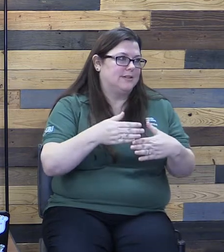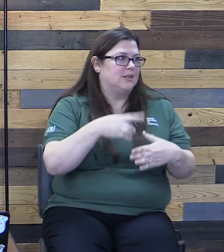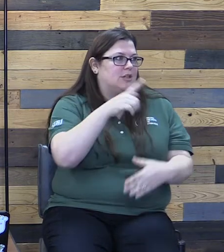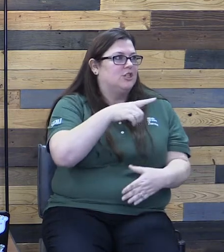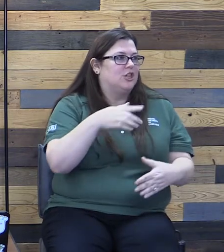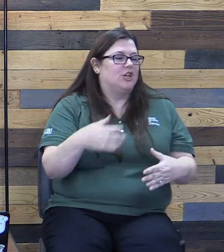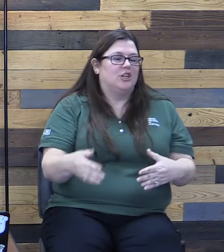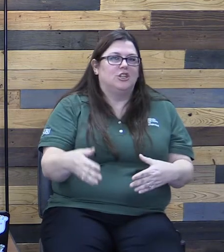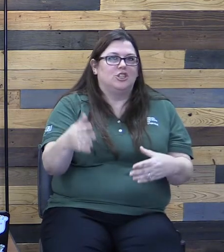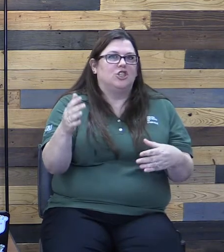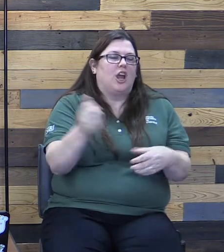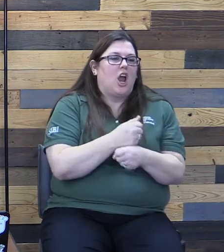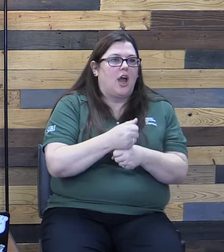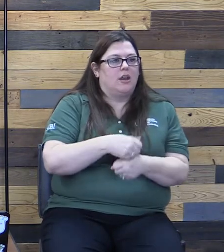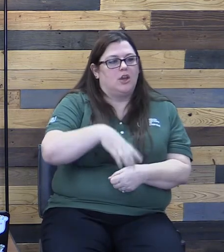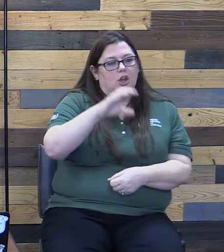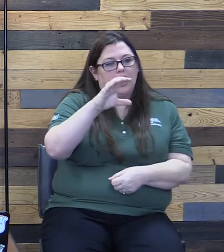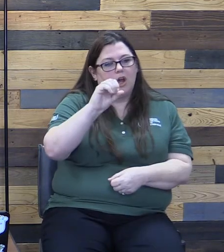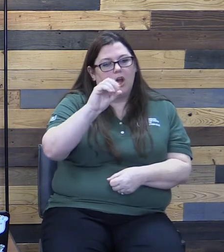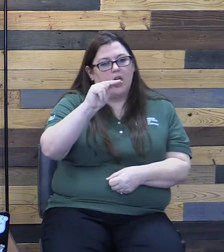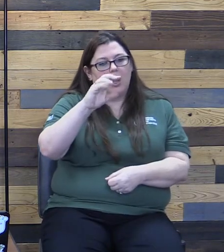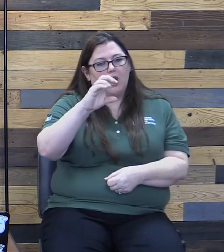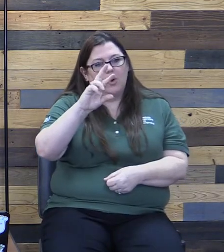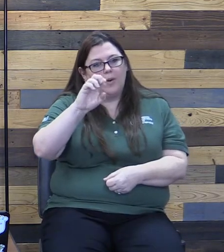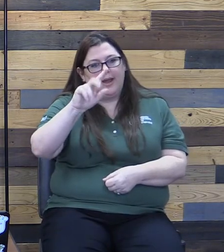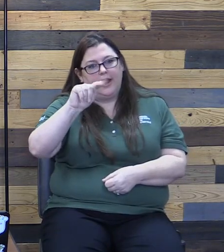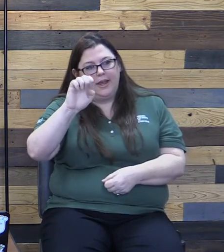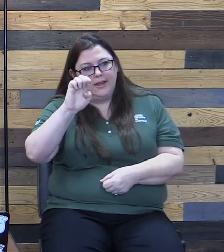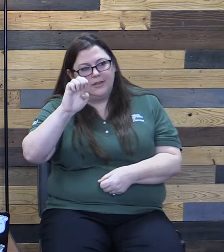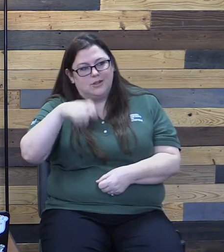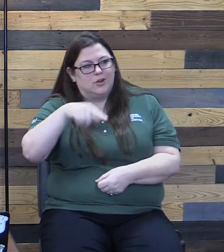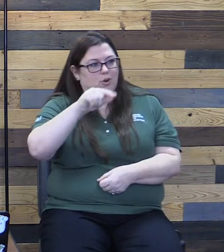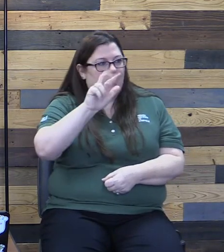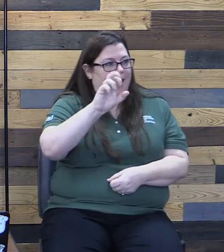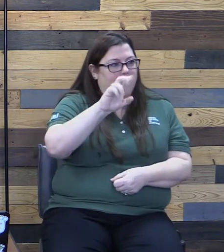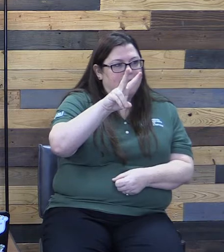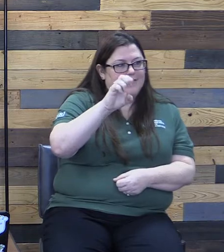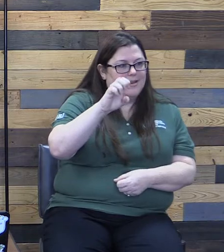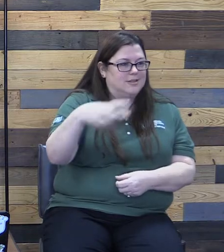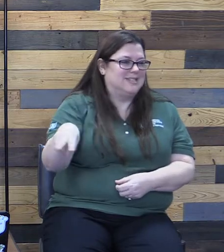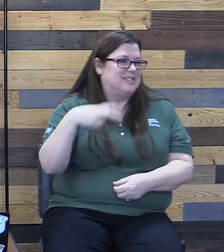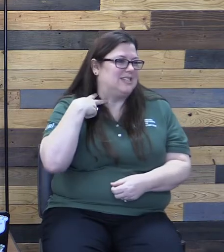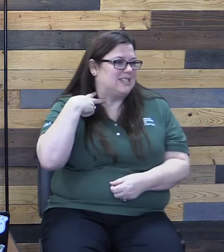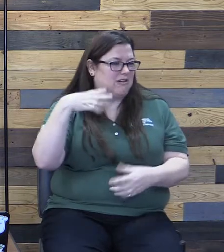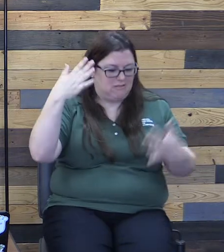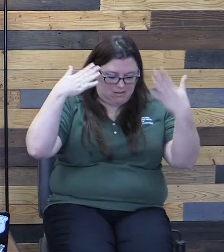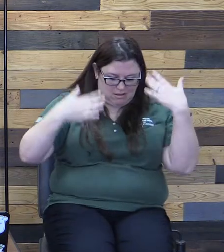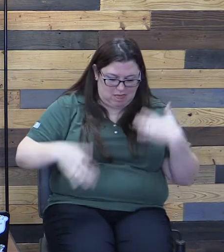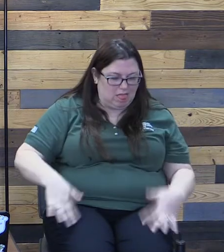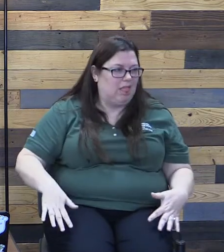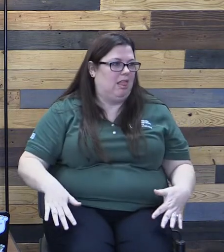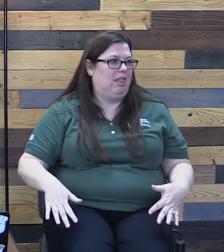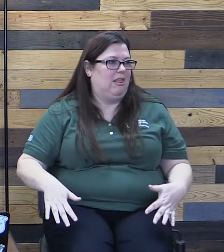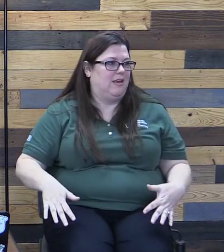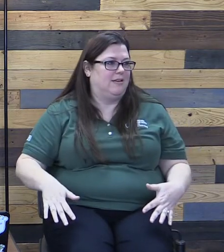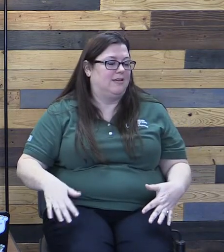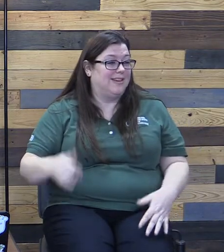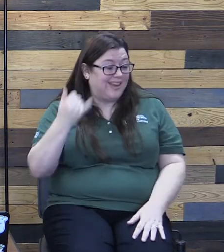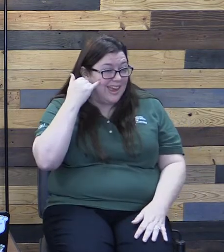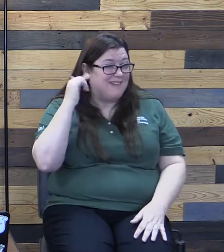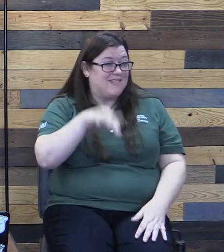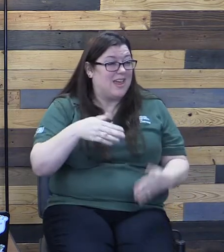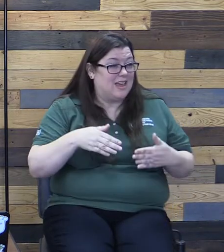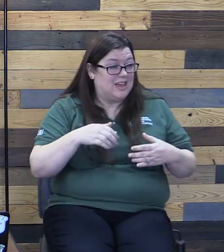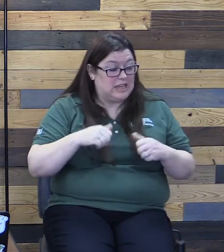gravel, and it was stuck on. If things had continued how they were, Jessie would have died.